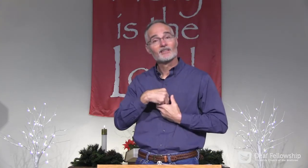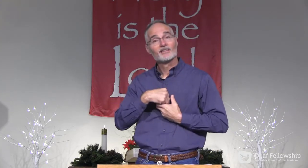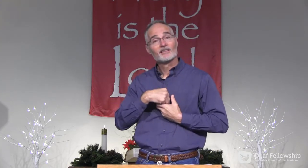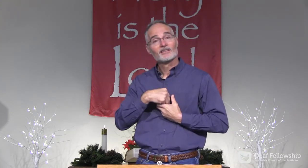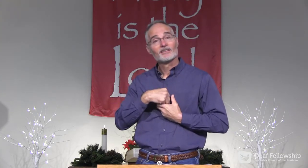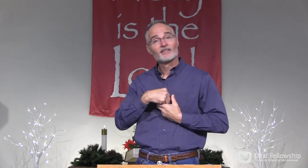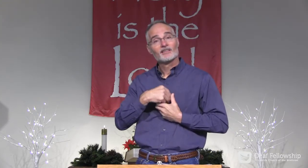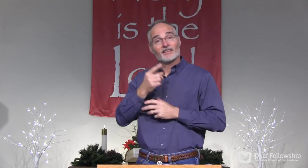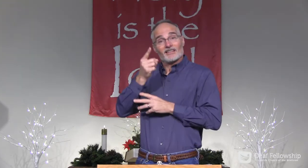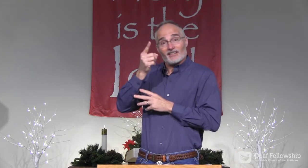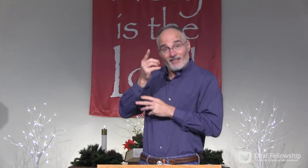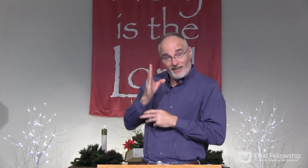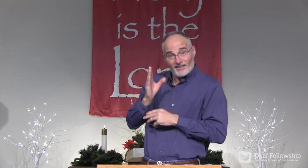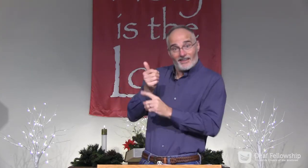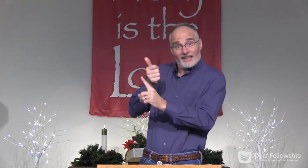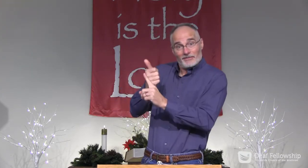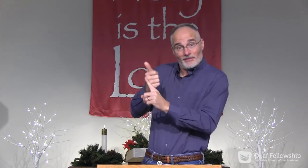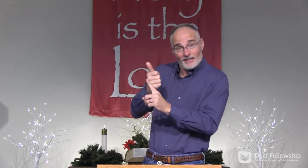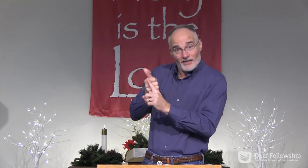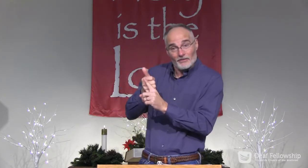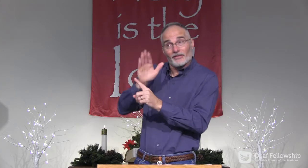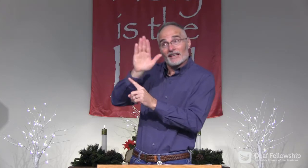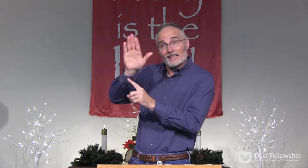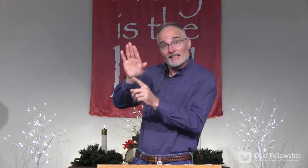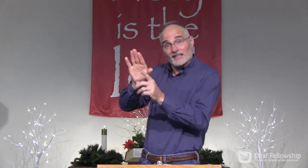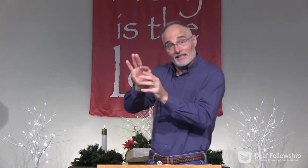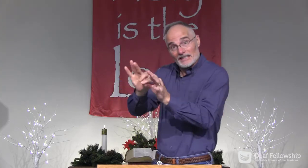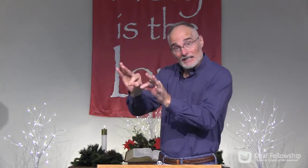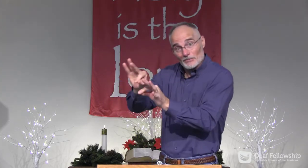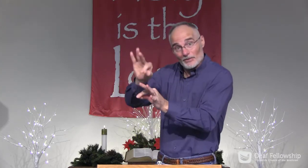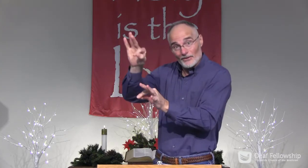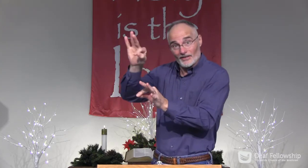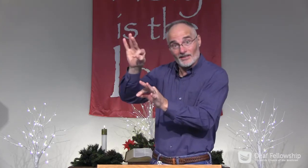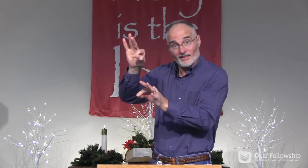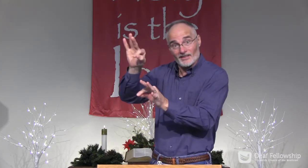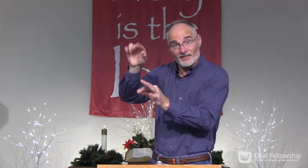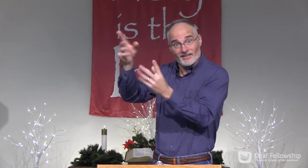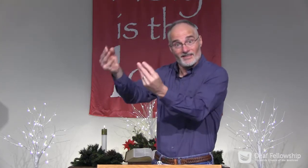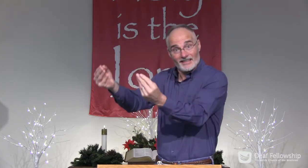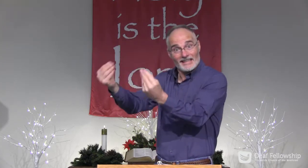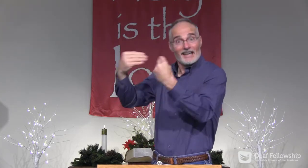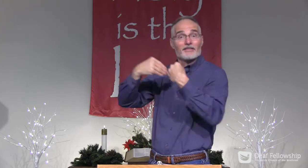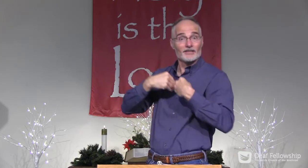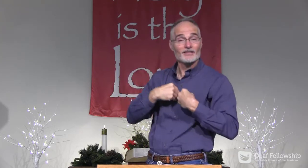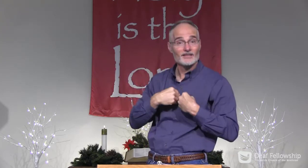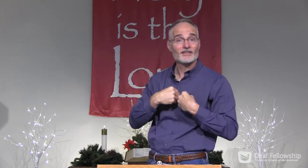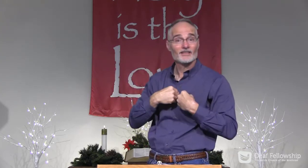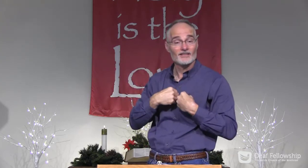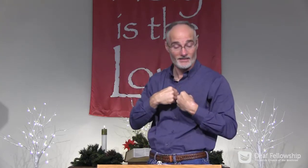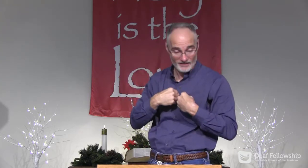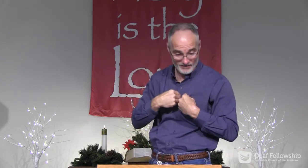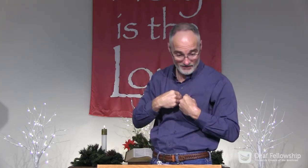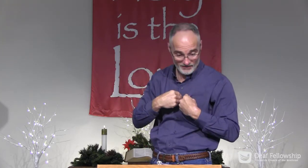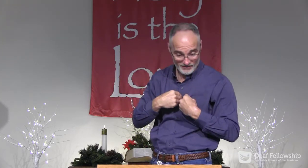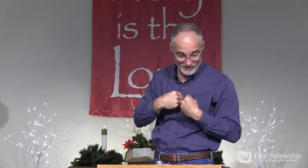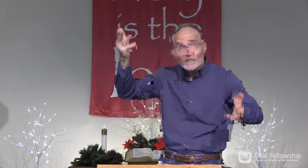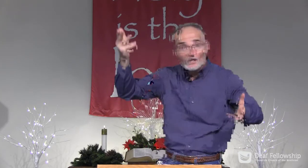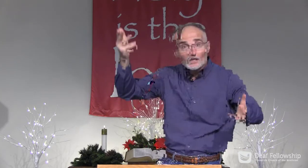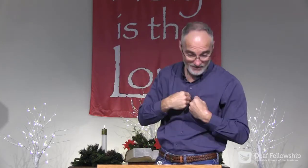within us. God Himself, His own Spirit has been